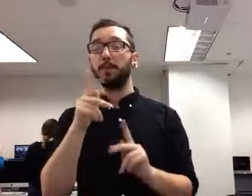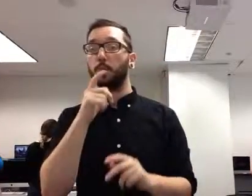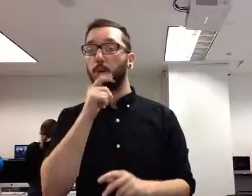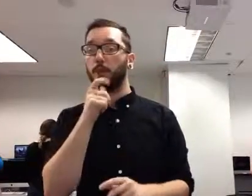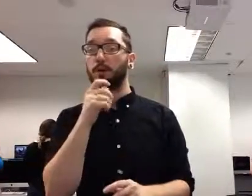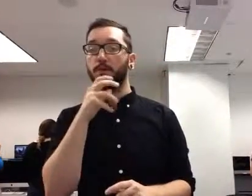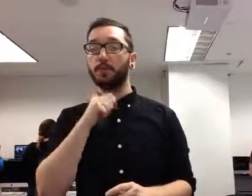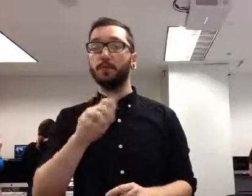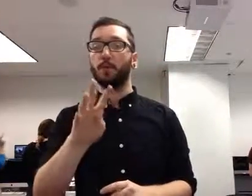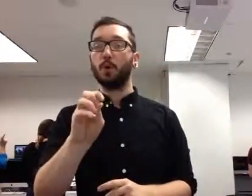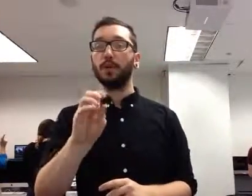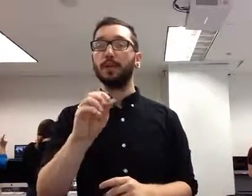1939,